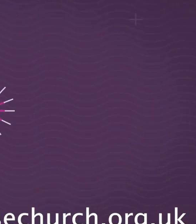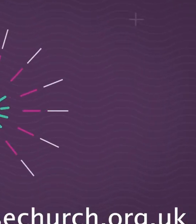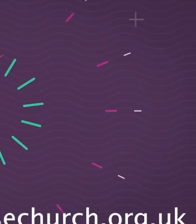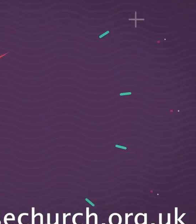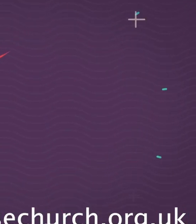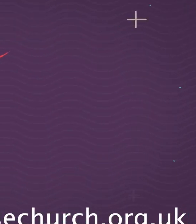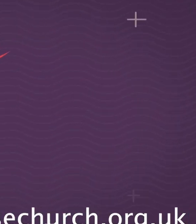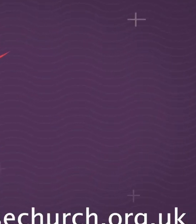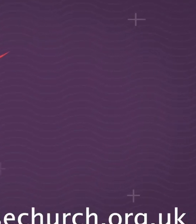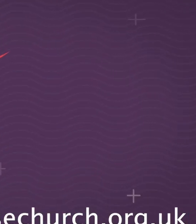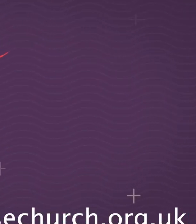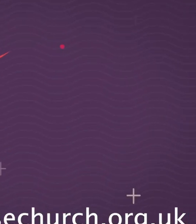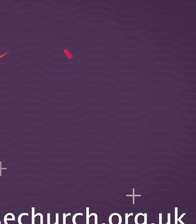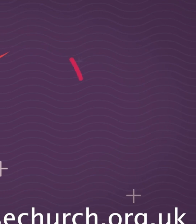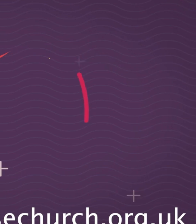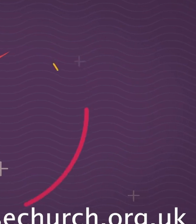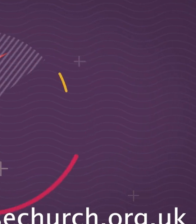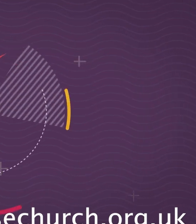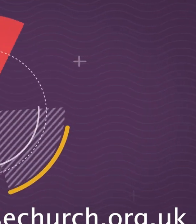Bye.